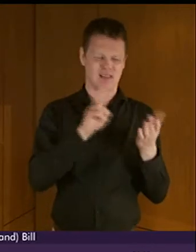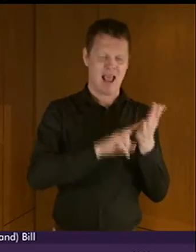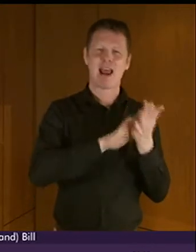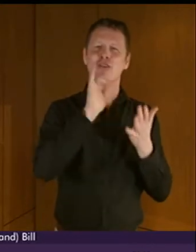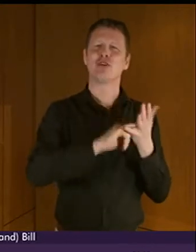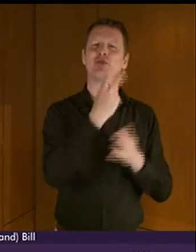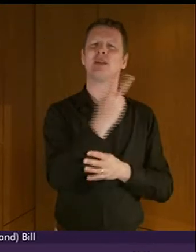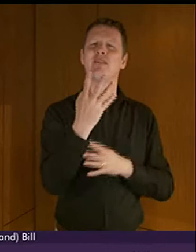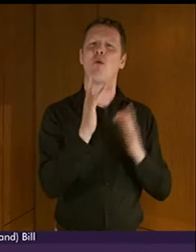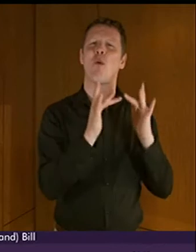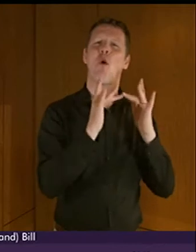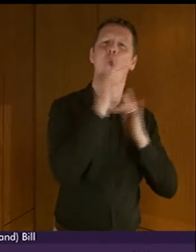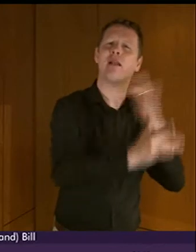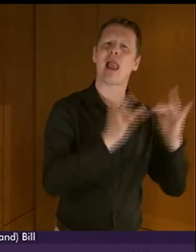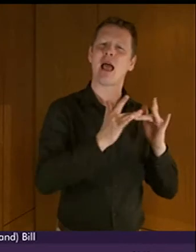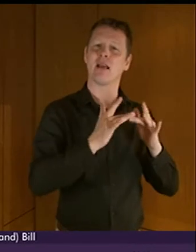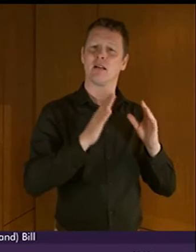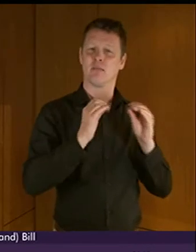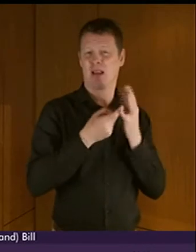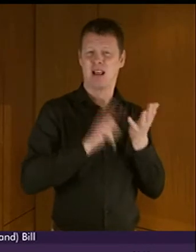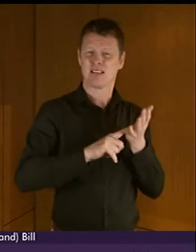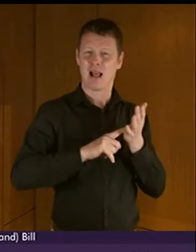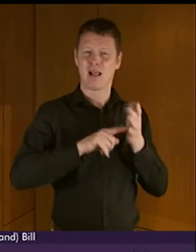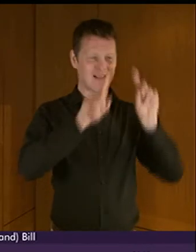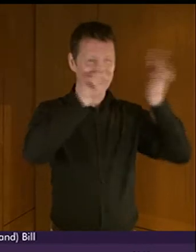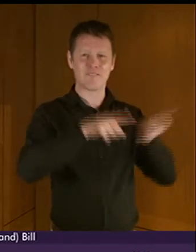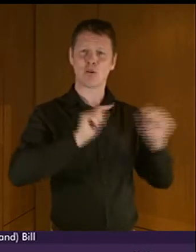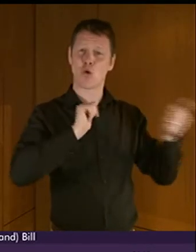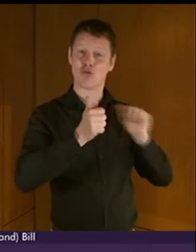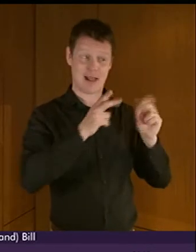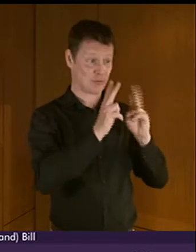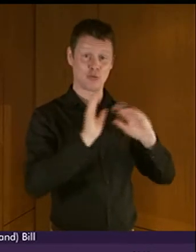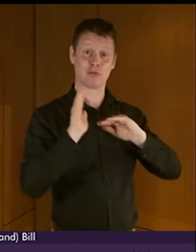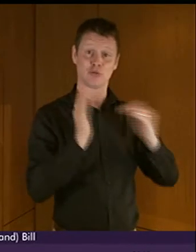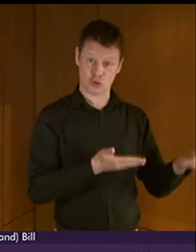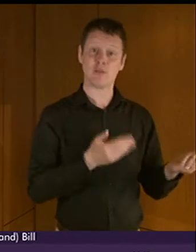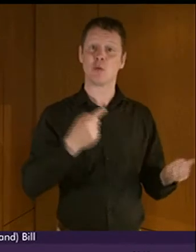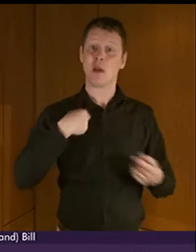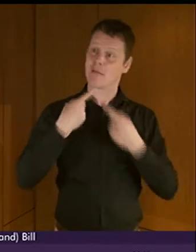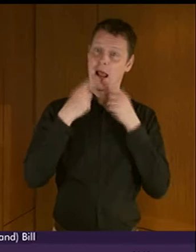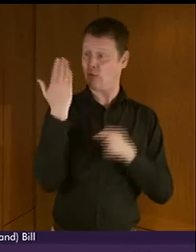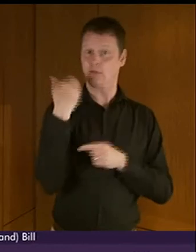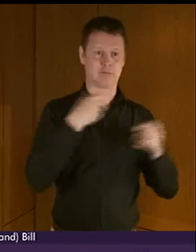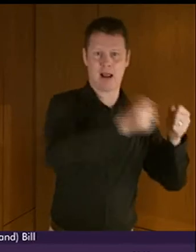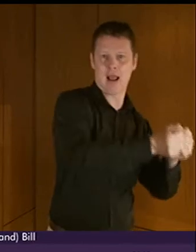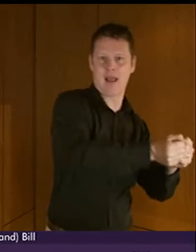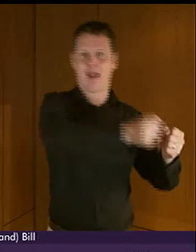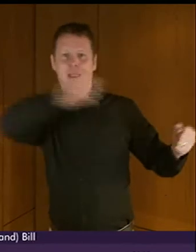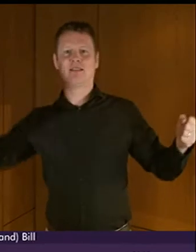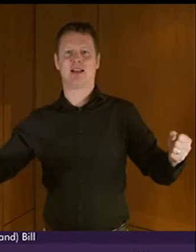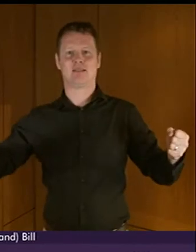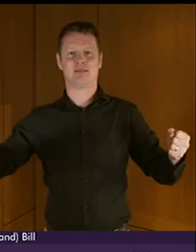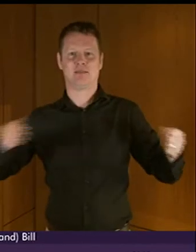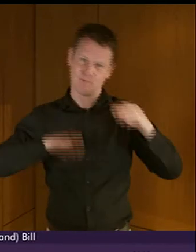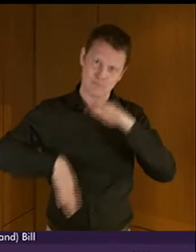online British sign language video relay interpreting service to ensure that that equality is